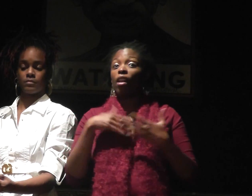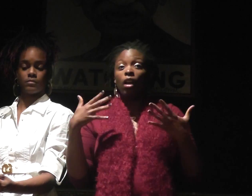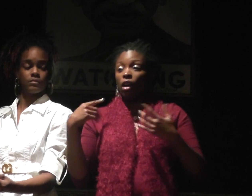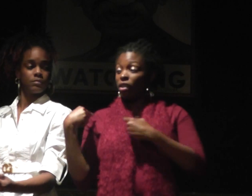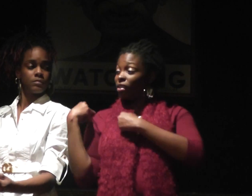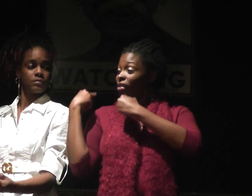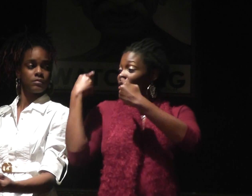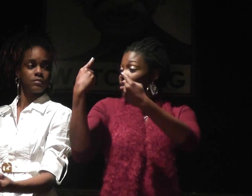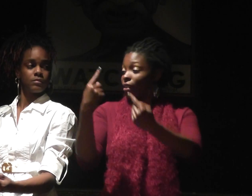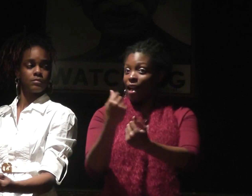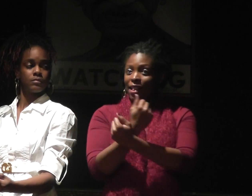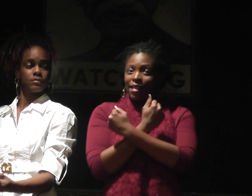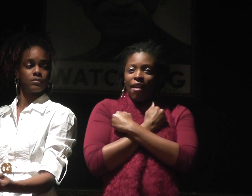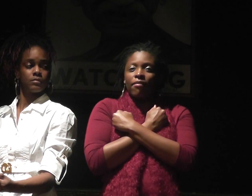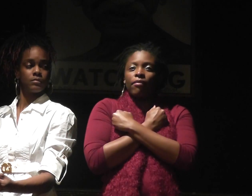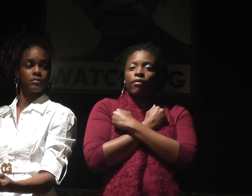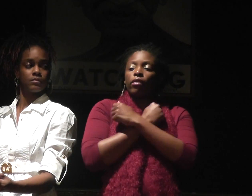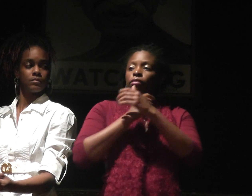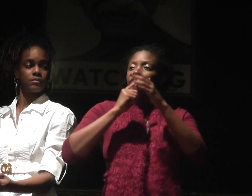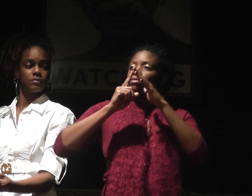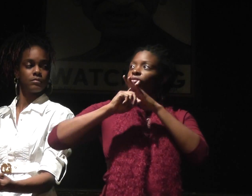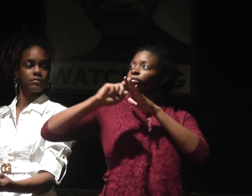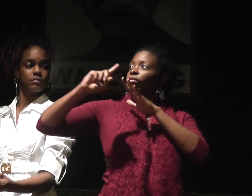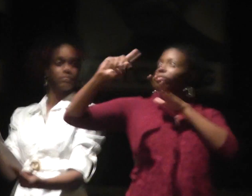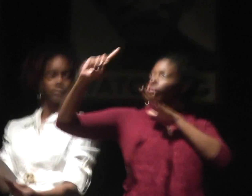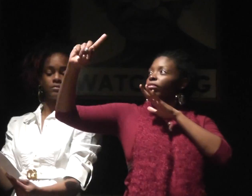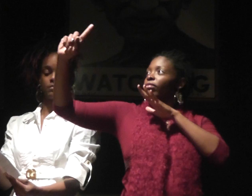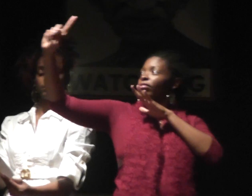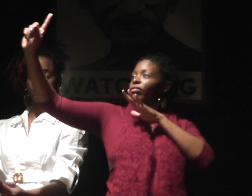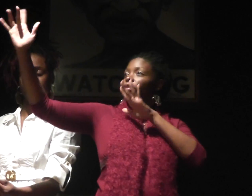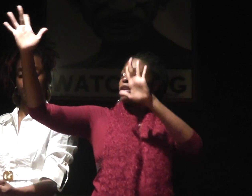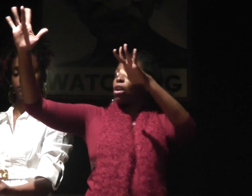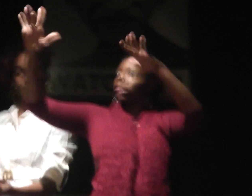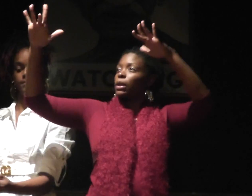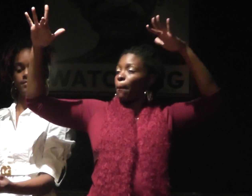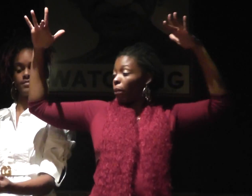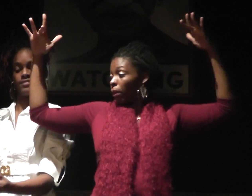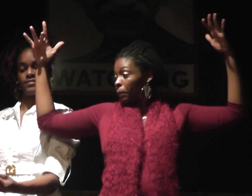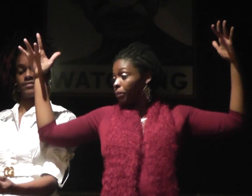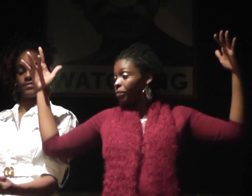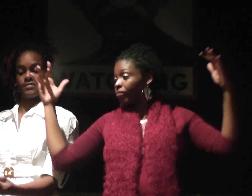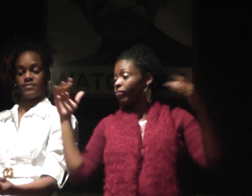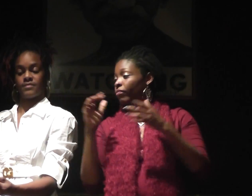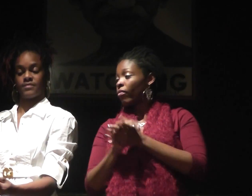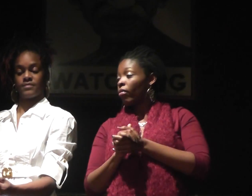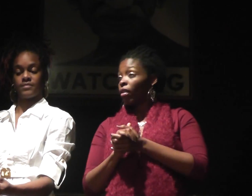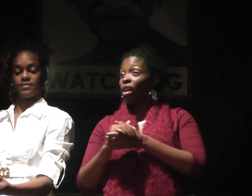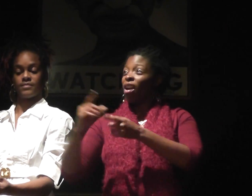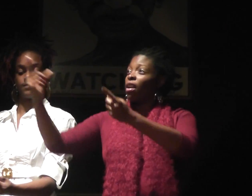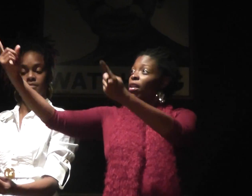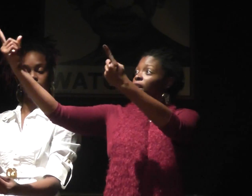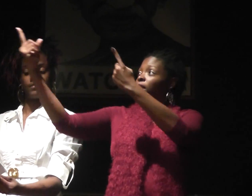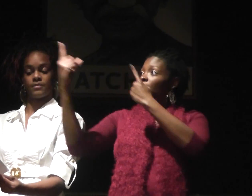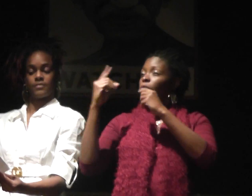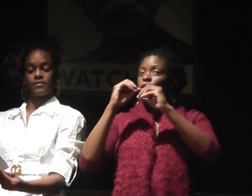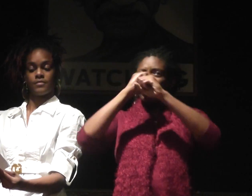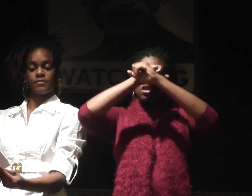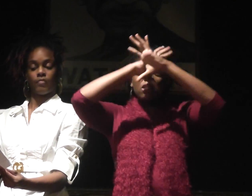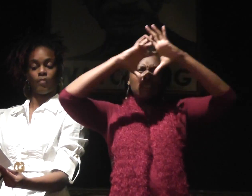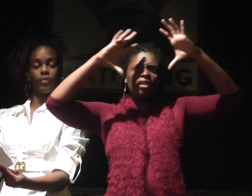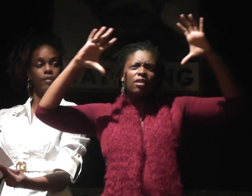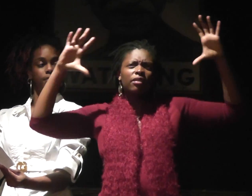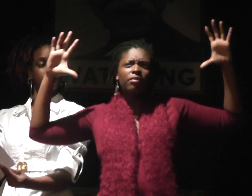Our soul is from within. Everyone has universal love. We all go to the heavens to glean.